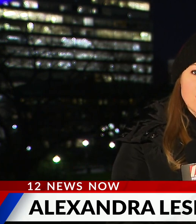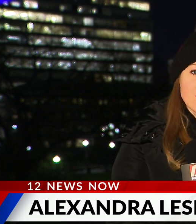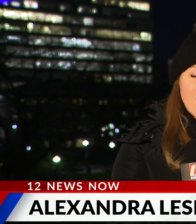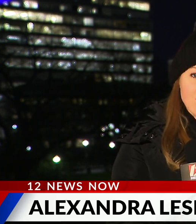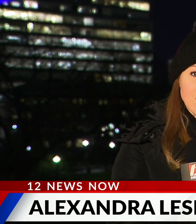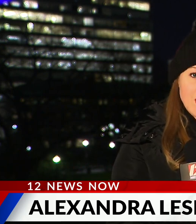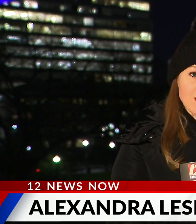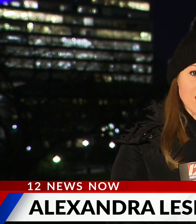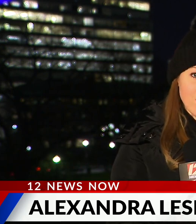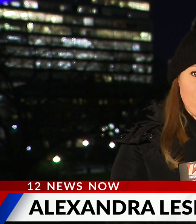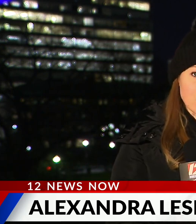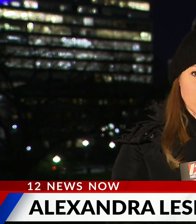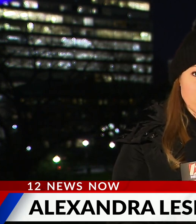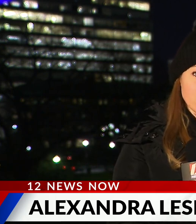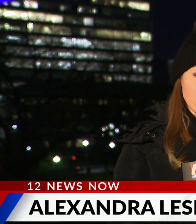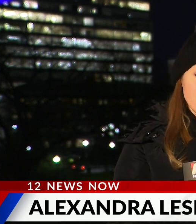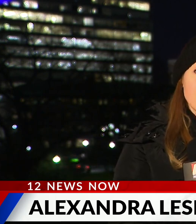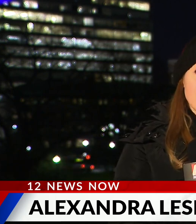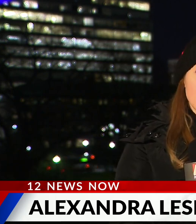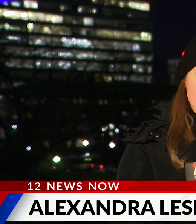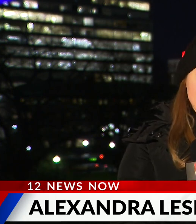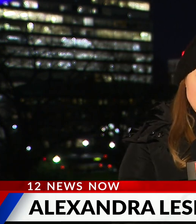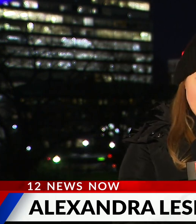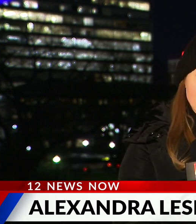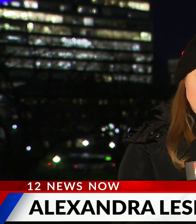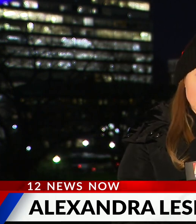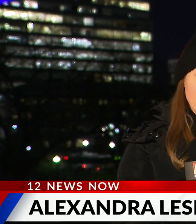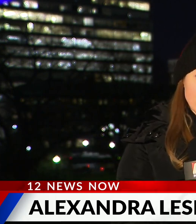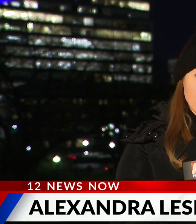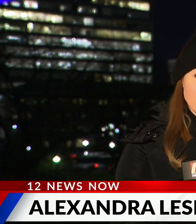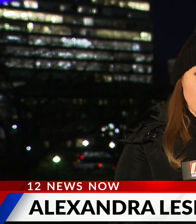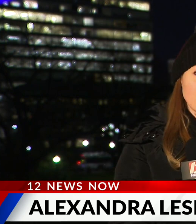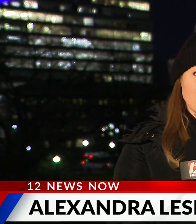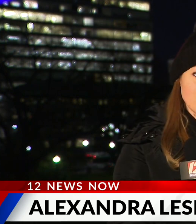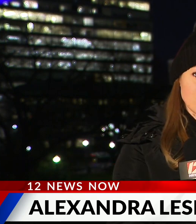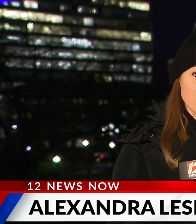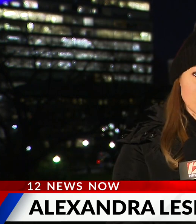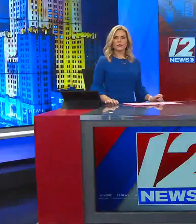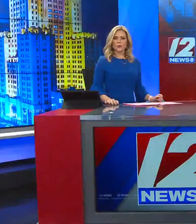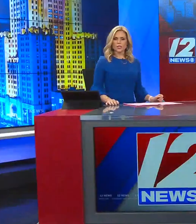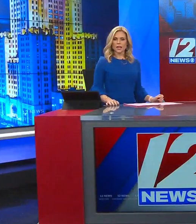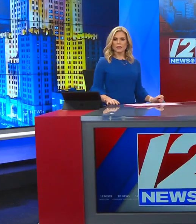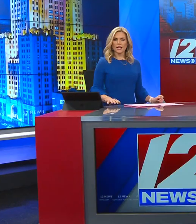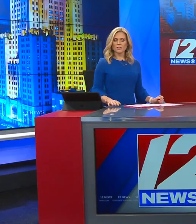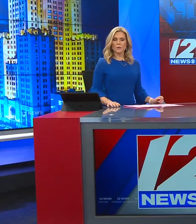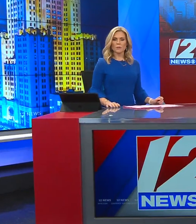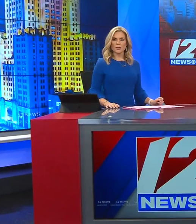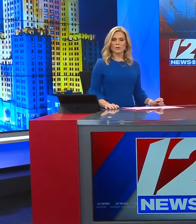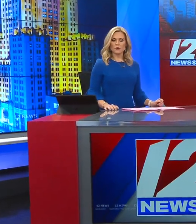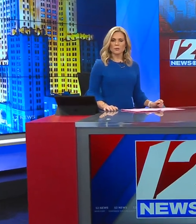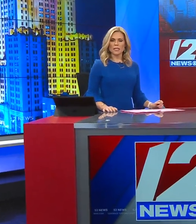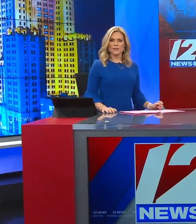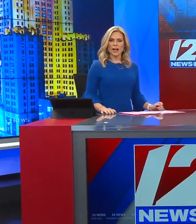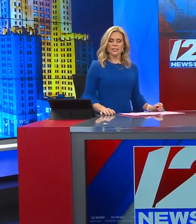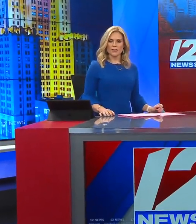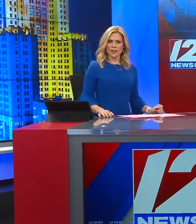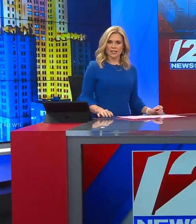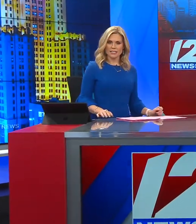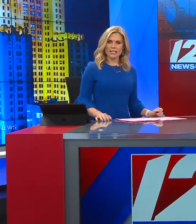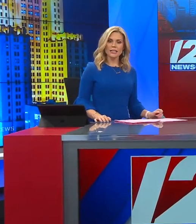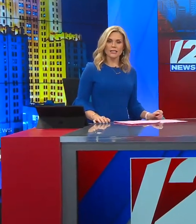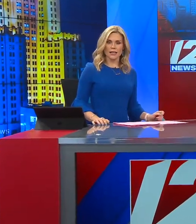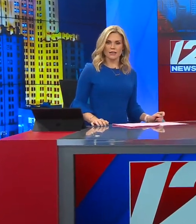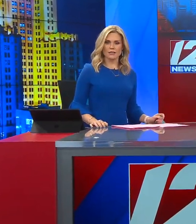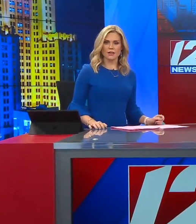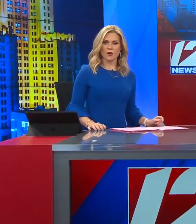emergency staffing inside hospitals. Live in Providence, Alexandra Leslie, 12 News. First tonight, the health department confirms they've identified